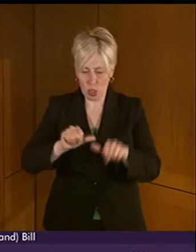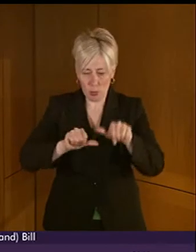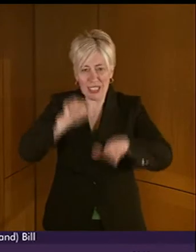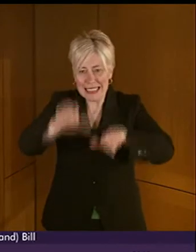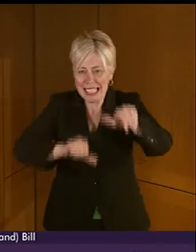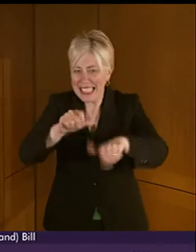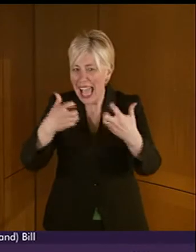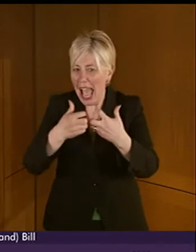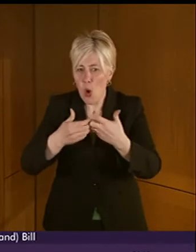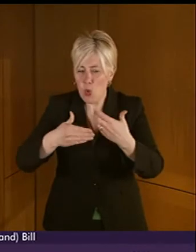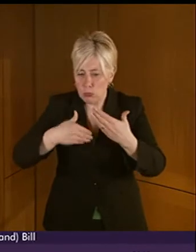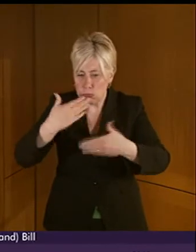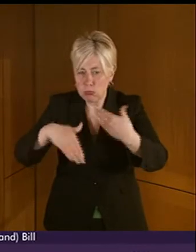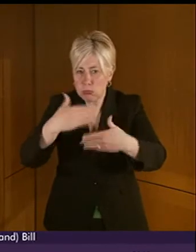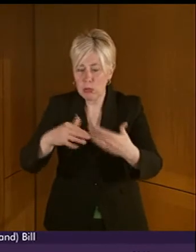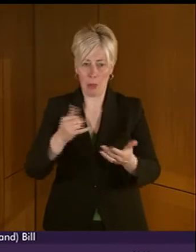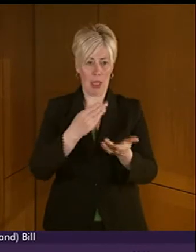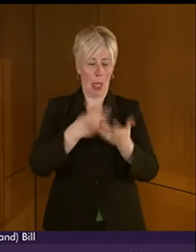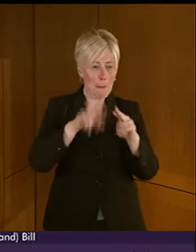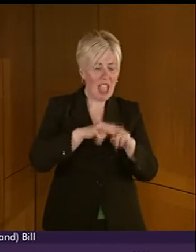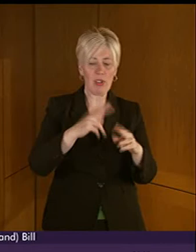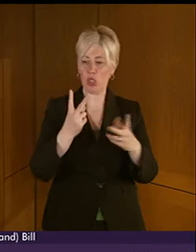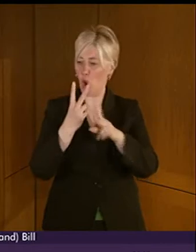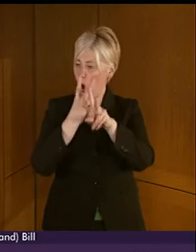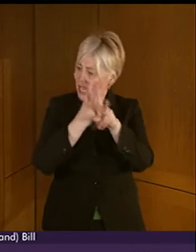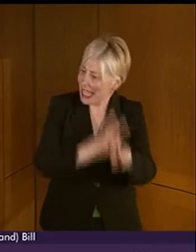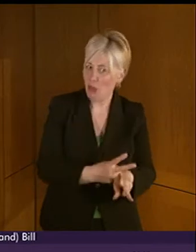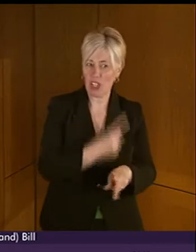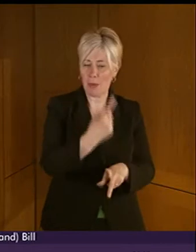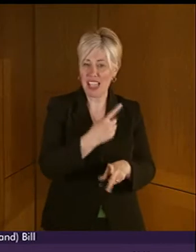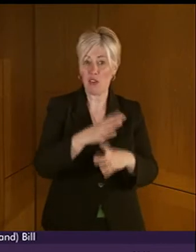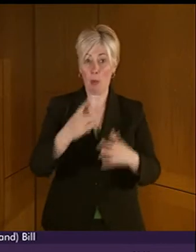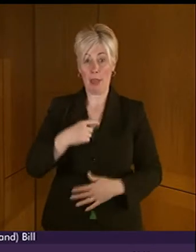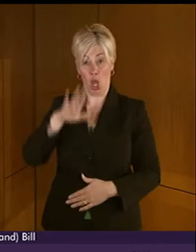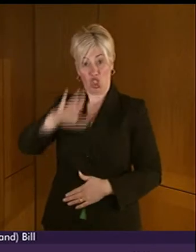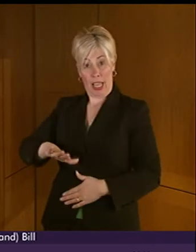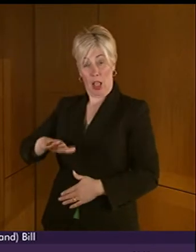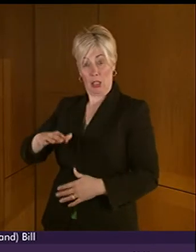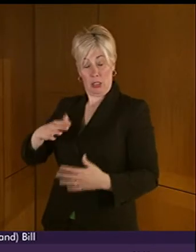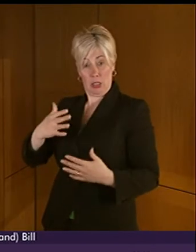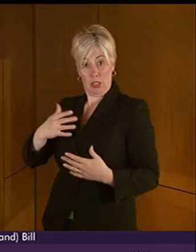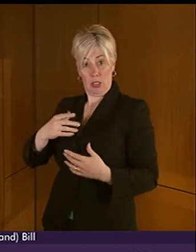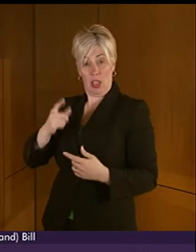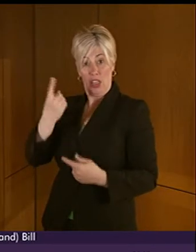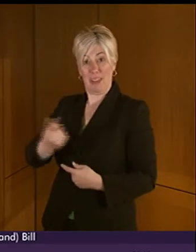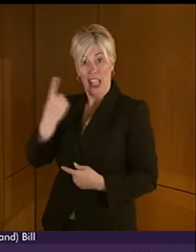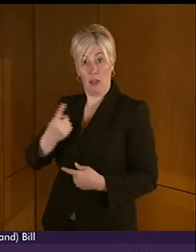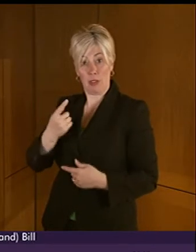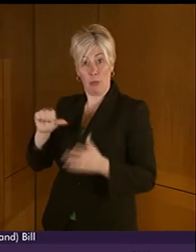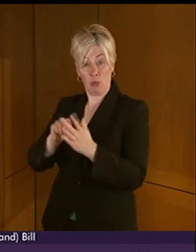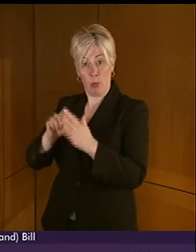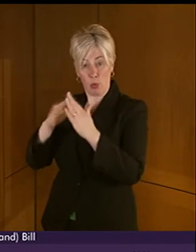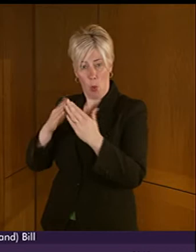proceedings or whether they are parents or carers who may be in danger of losing contact with children. The Mental